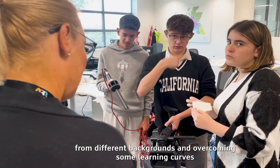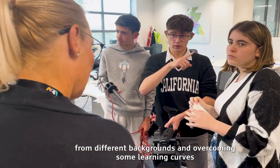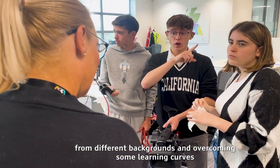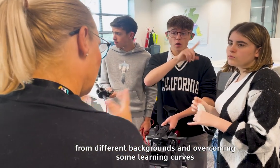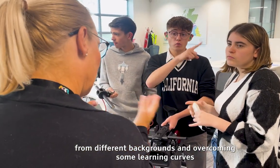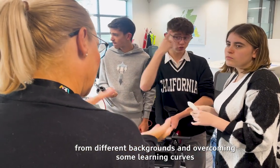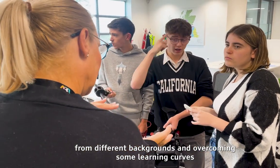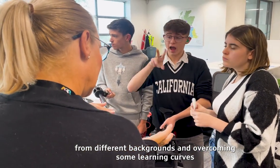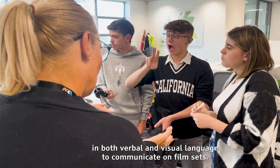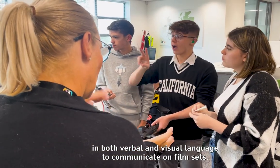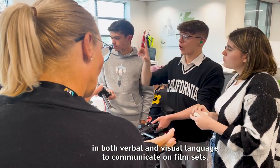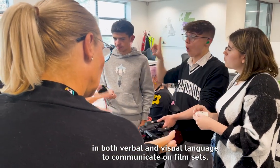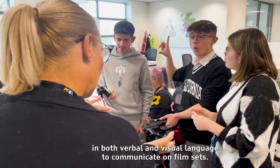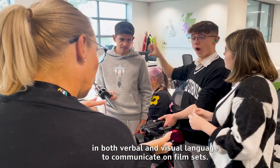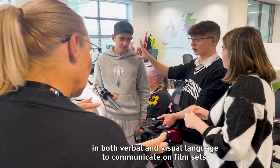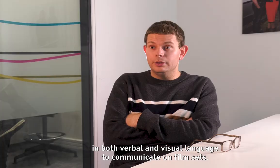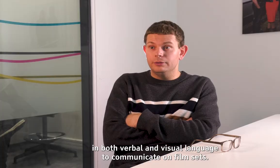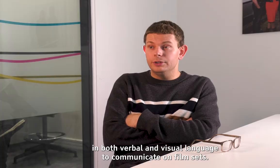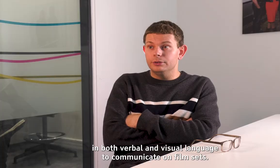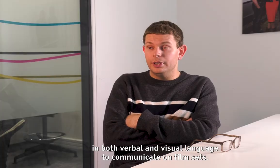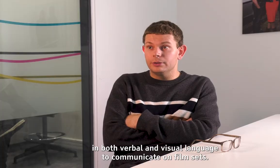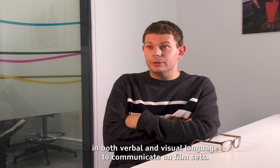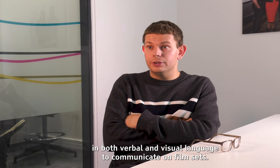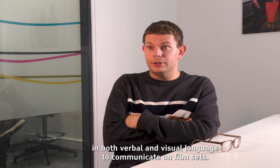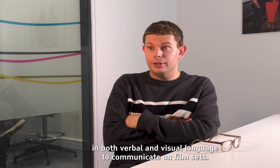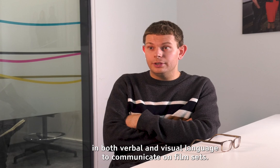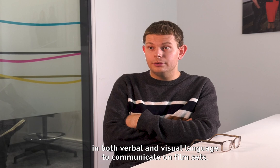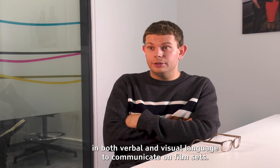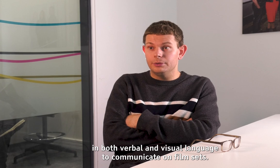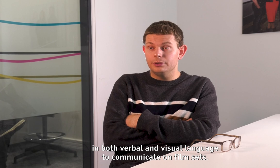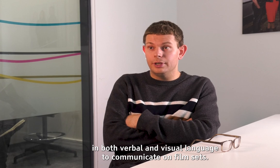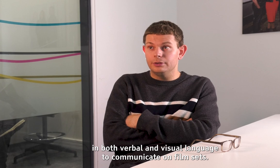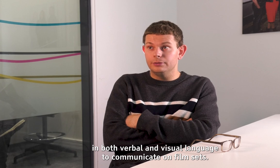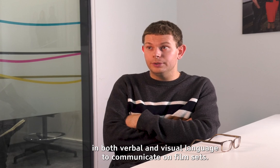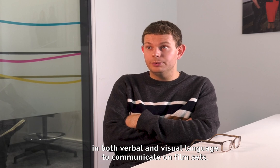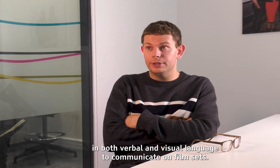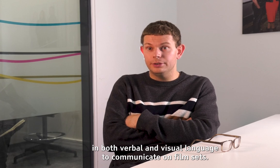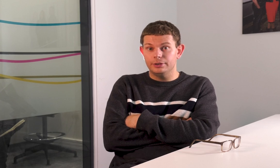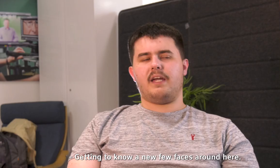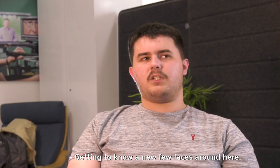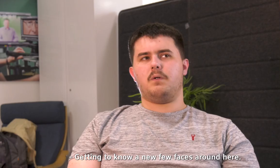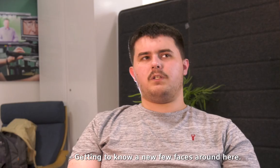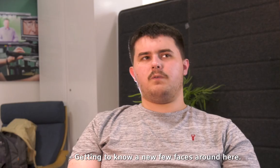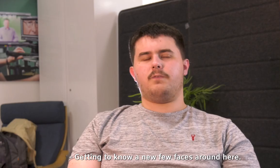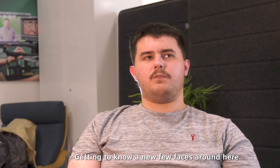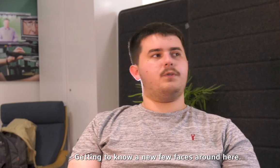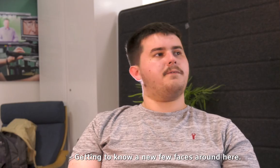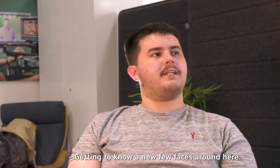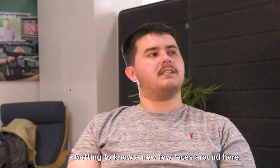some learning curves in both verbal and visual language to communicate on film sets. Getting to know a few faces